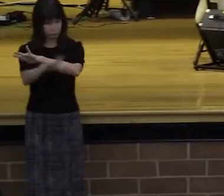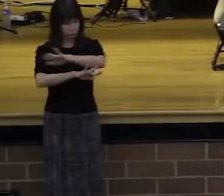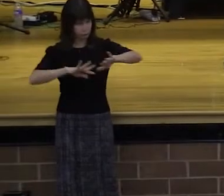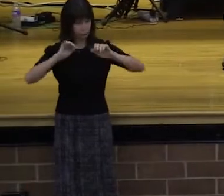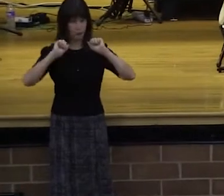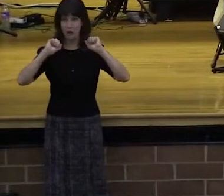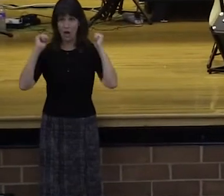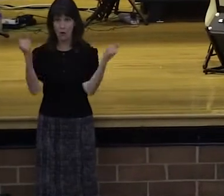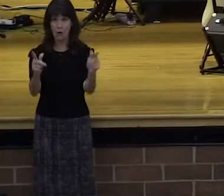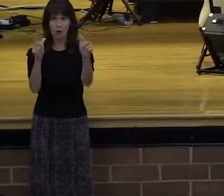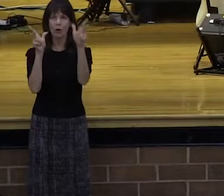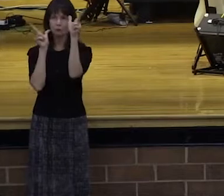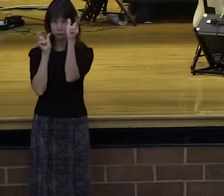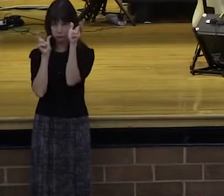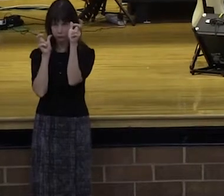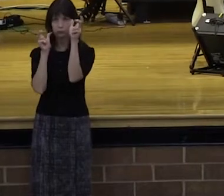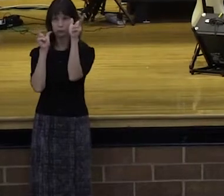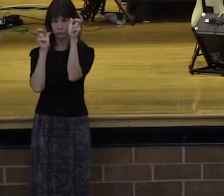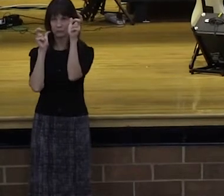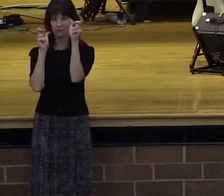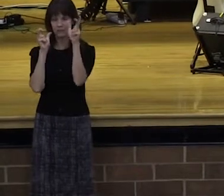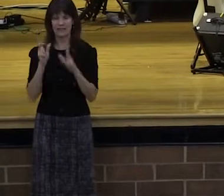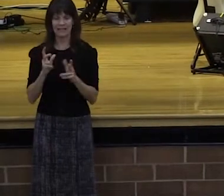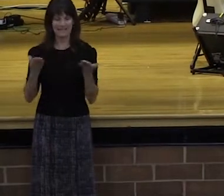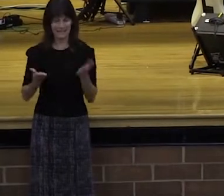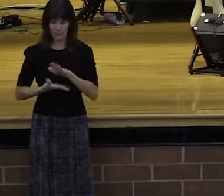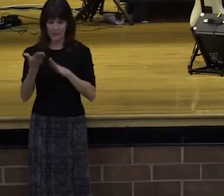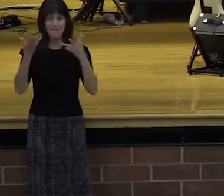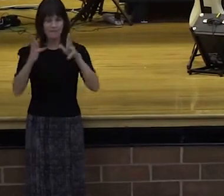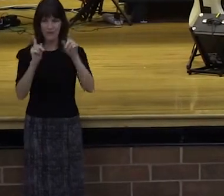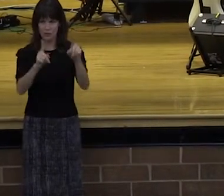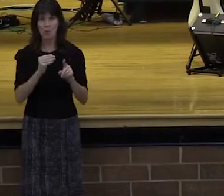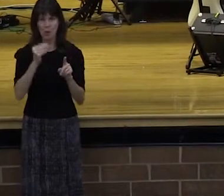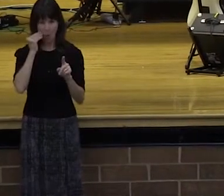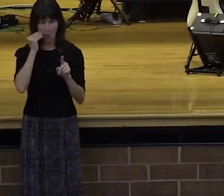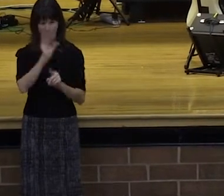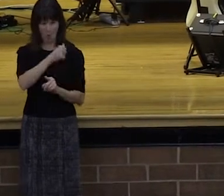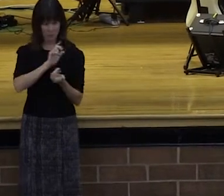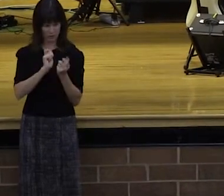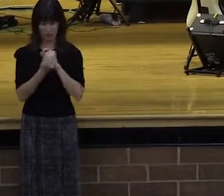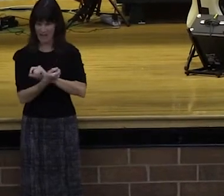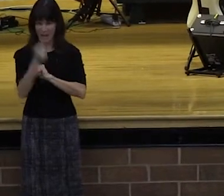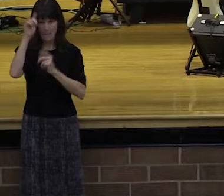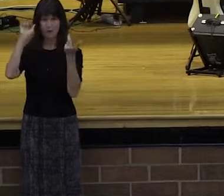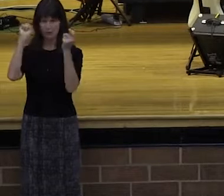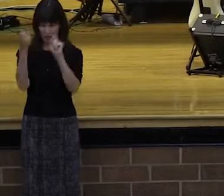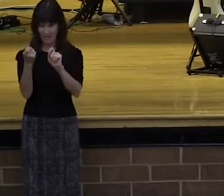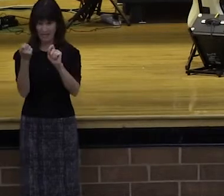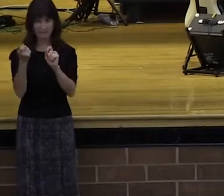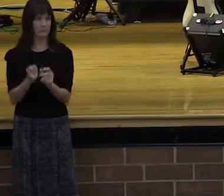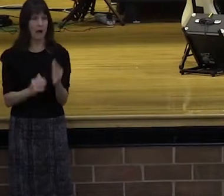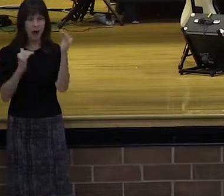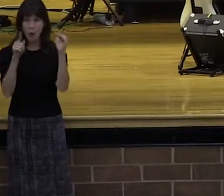we go home changed in Jesus' name. Amen. I hope you've come to learn something because I've come to share something that I